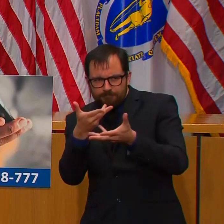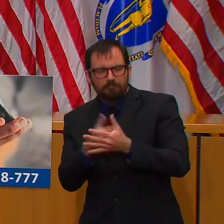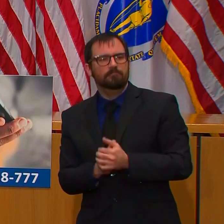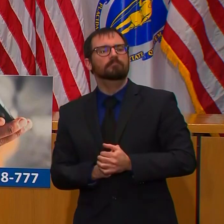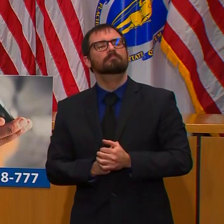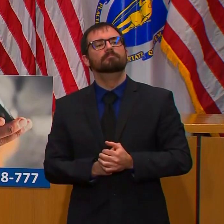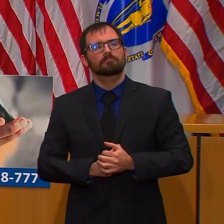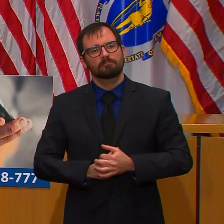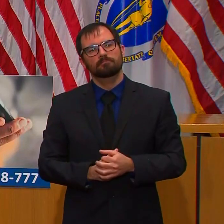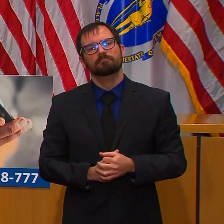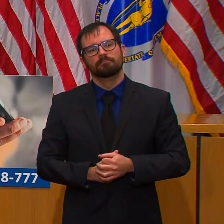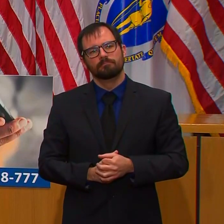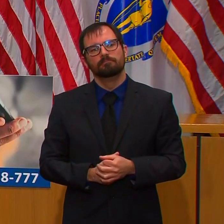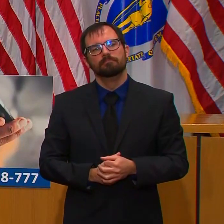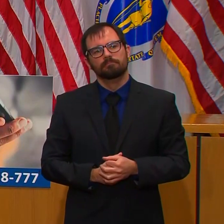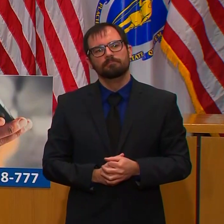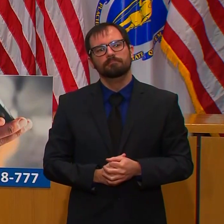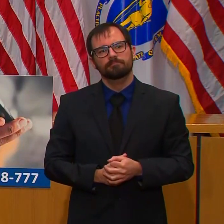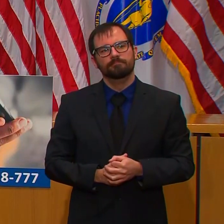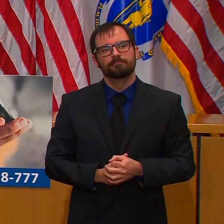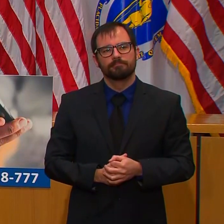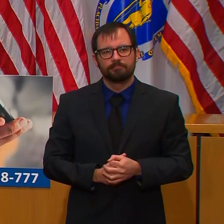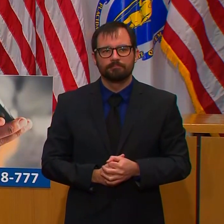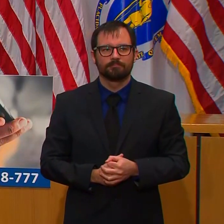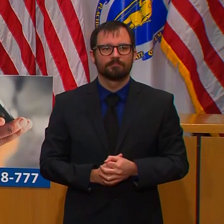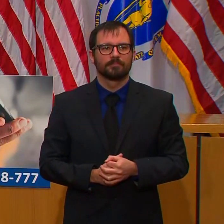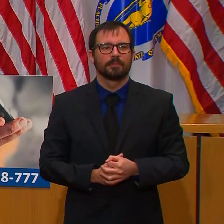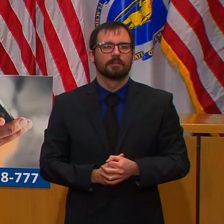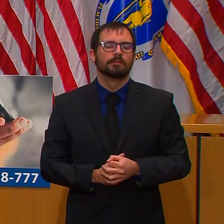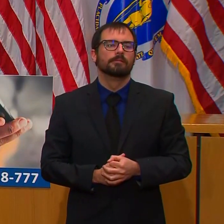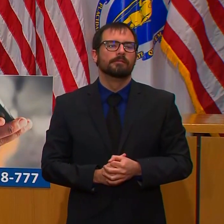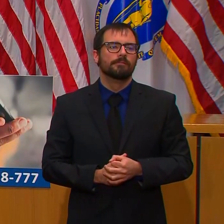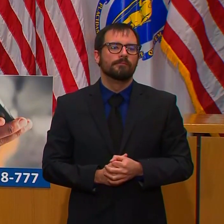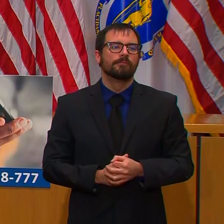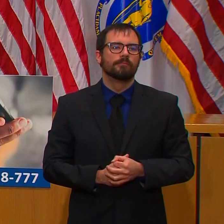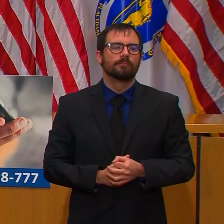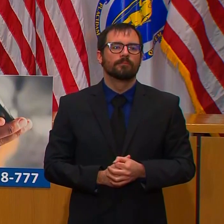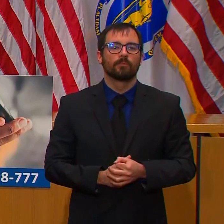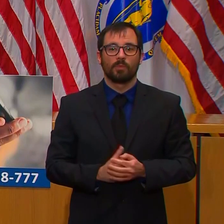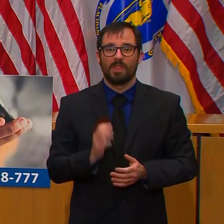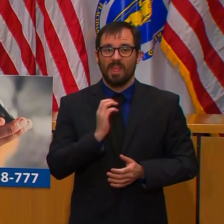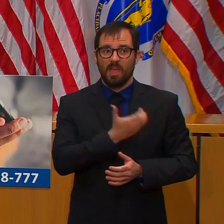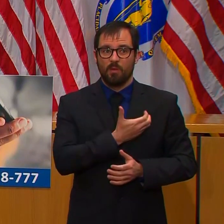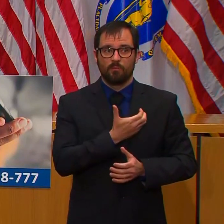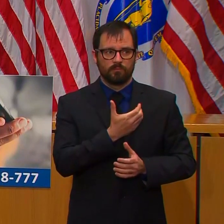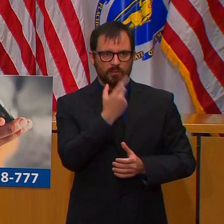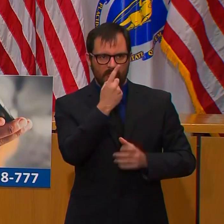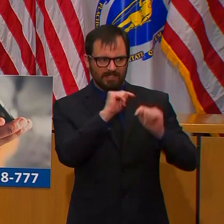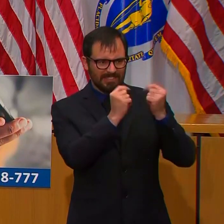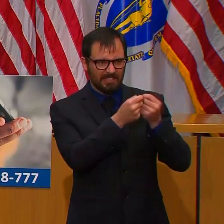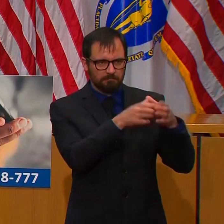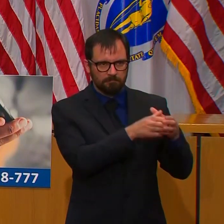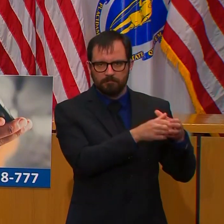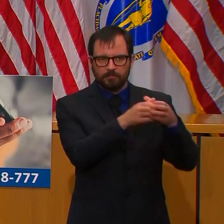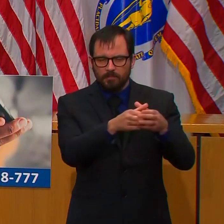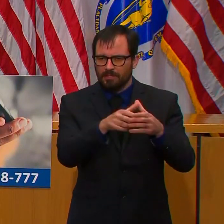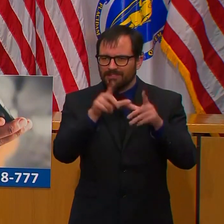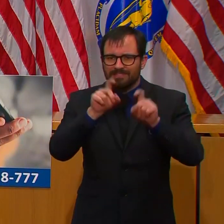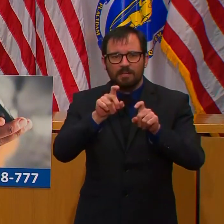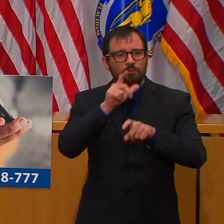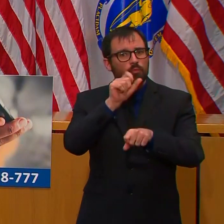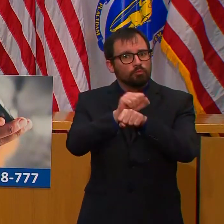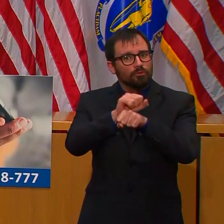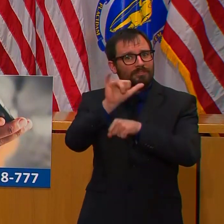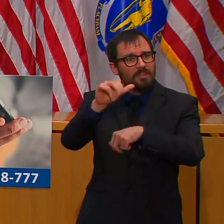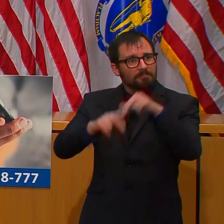command team and testing all patients and staff at the facility. We're also deploying a